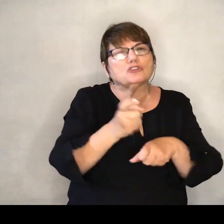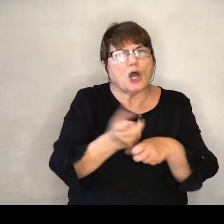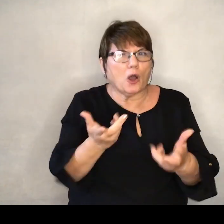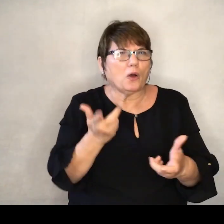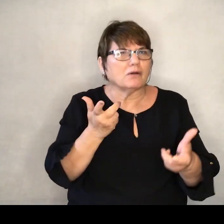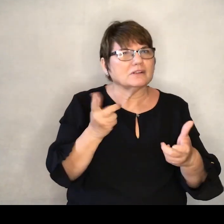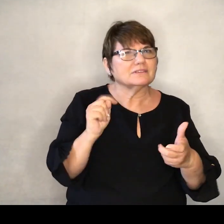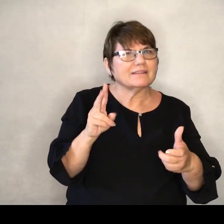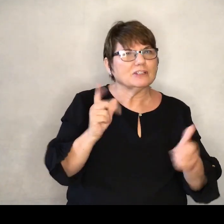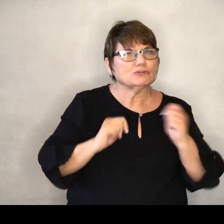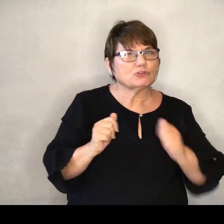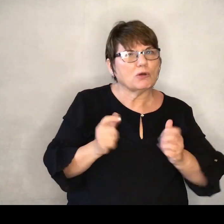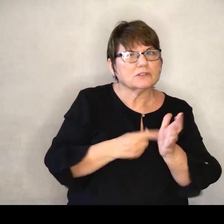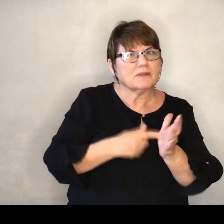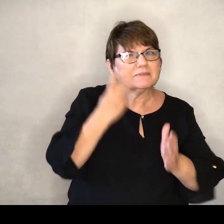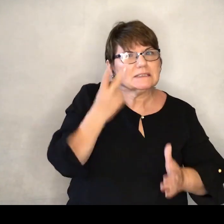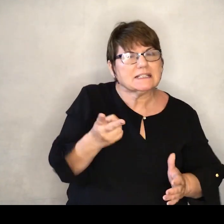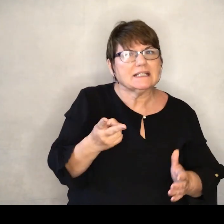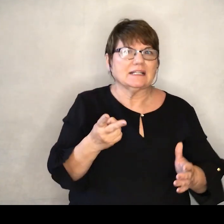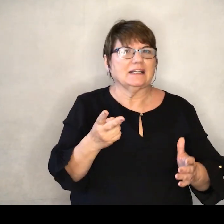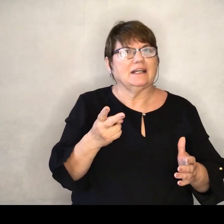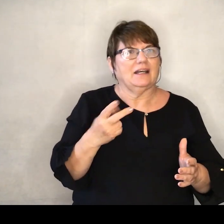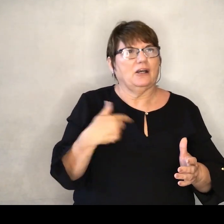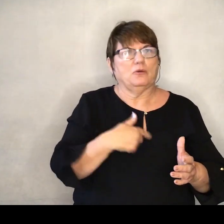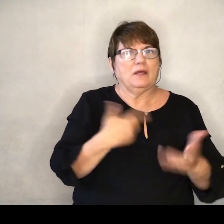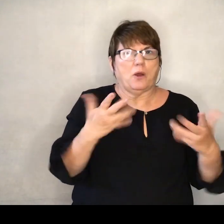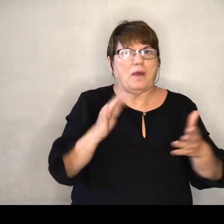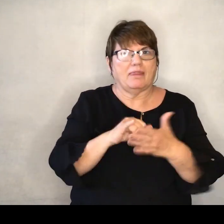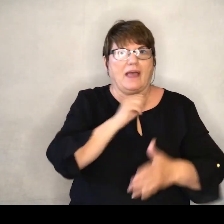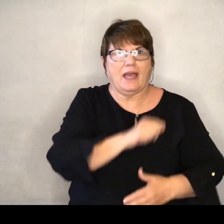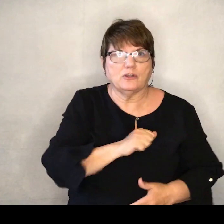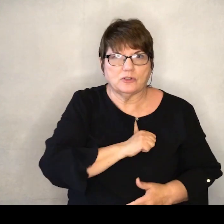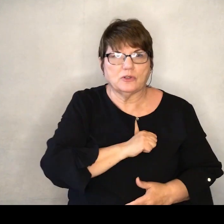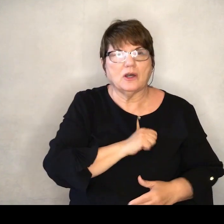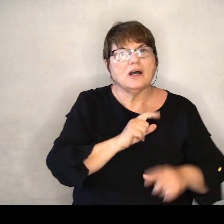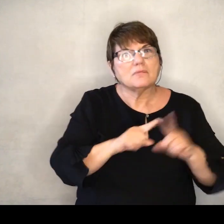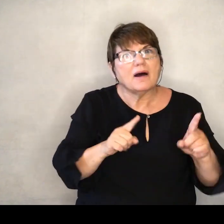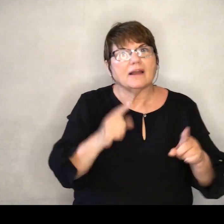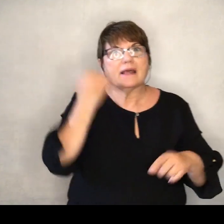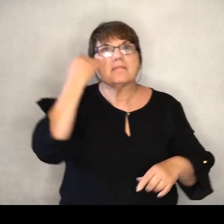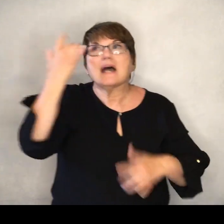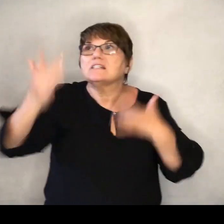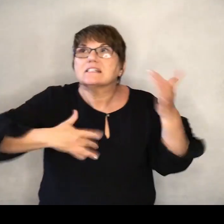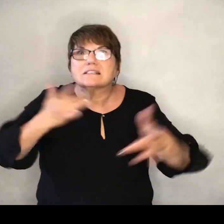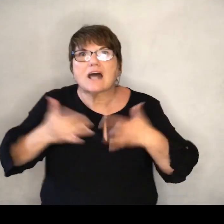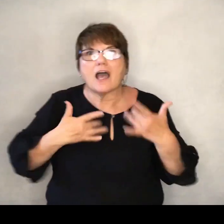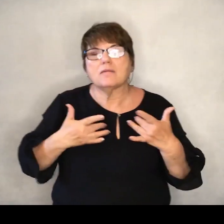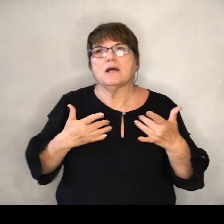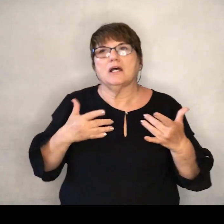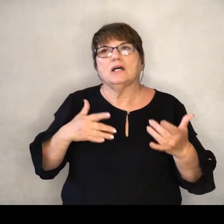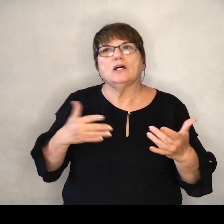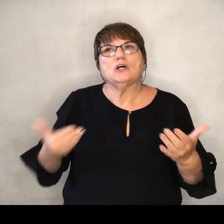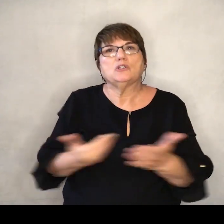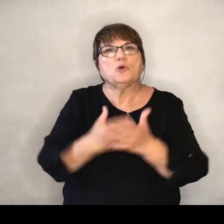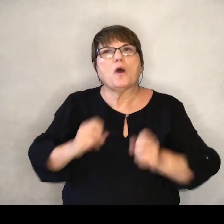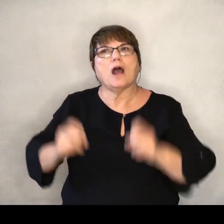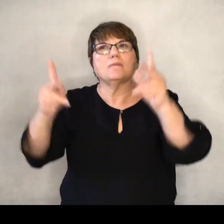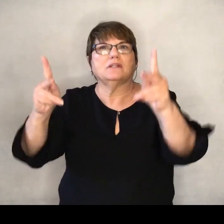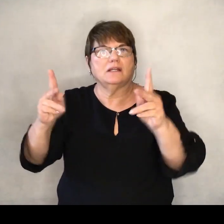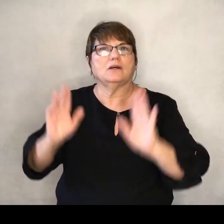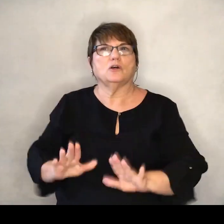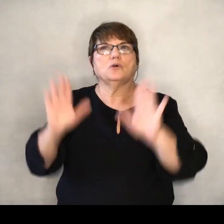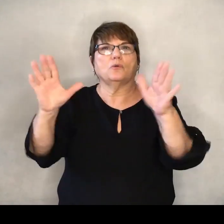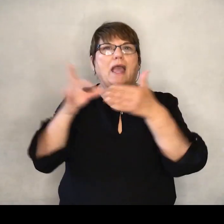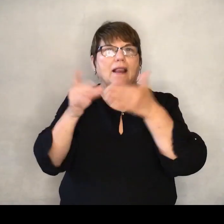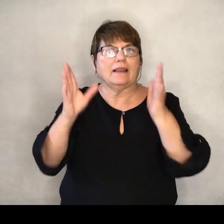inside. Or imagine the excitement it can create for moving into a new era with great leadership